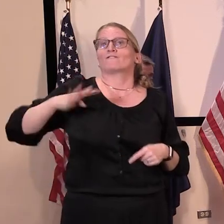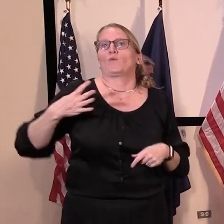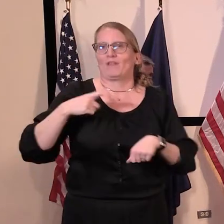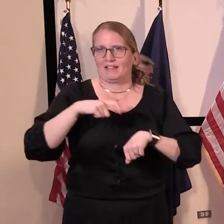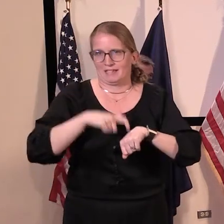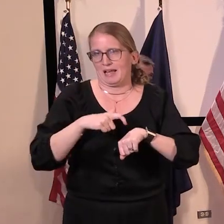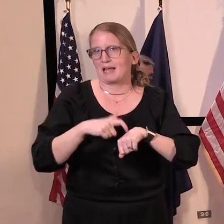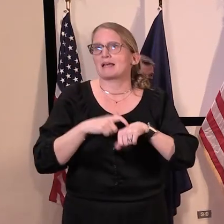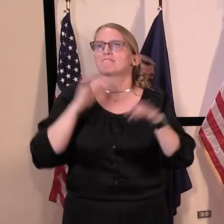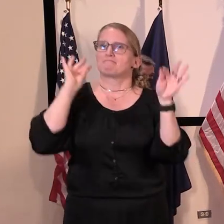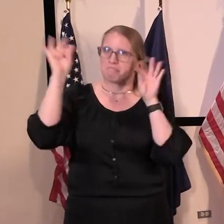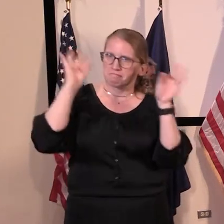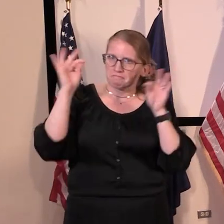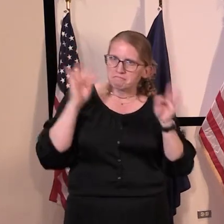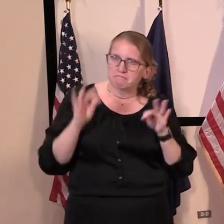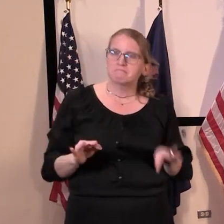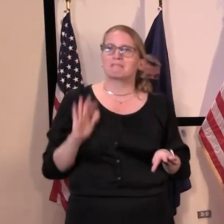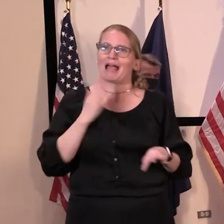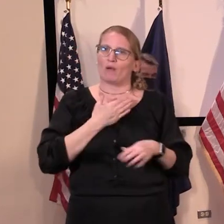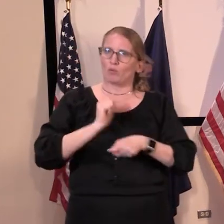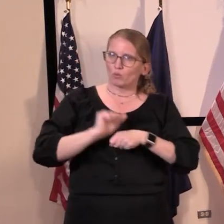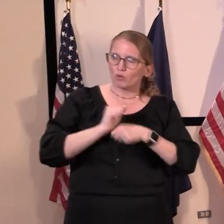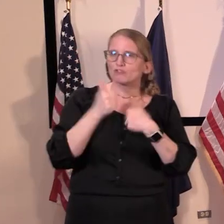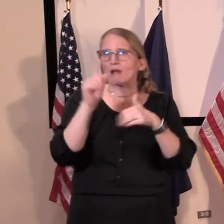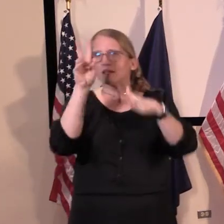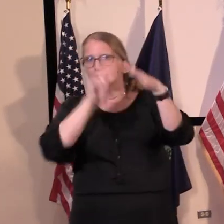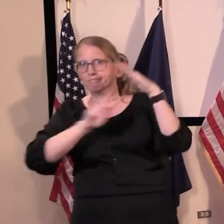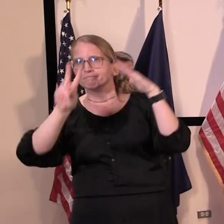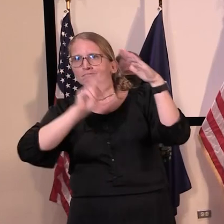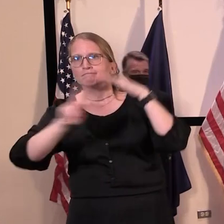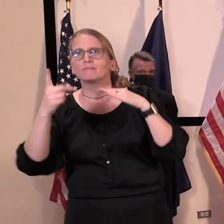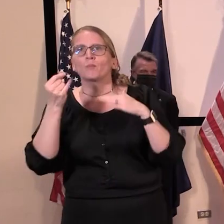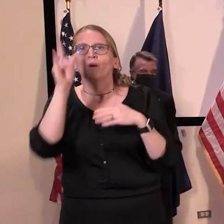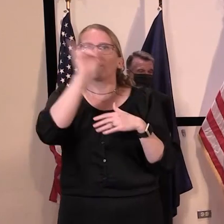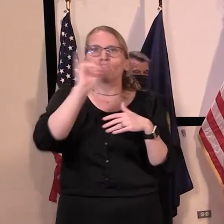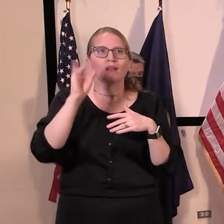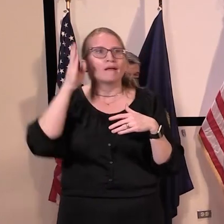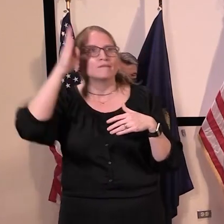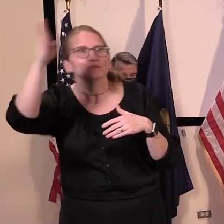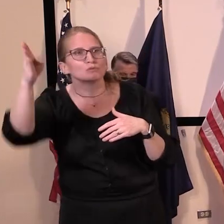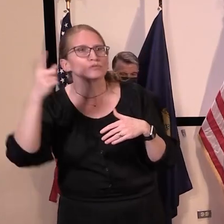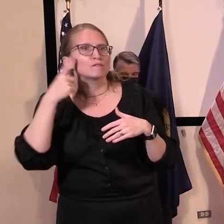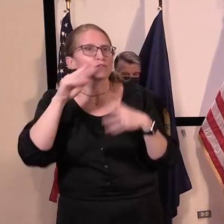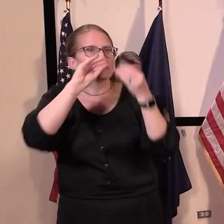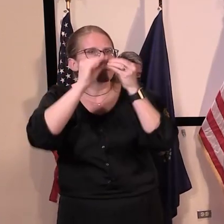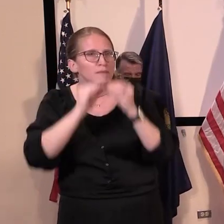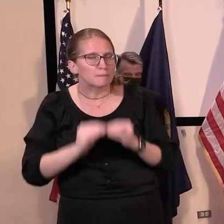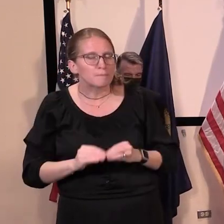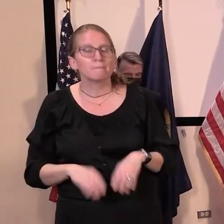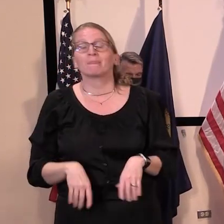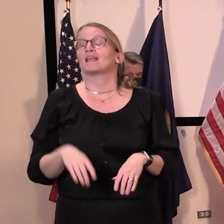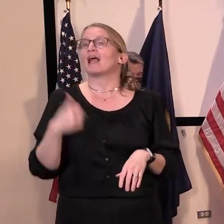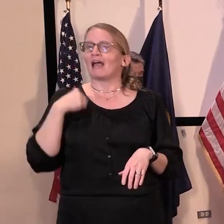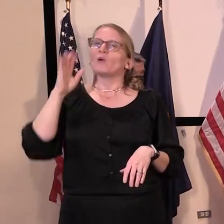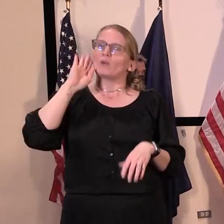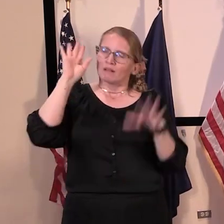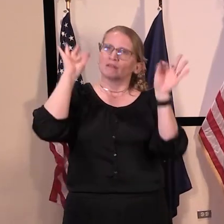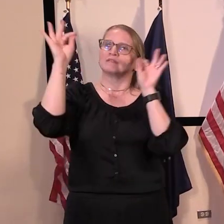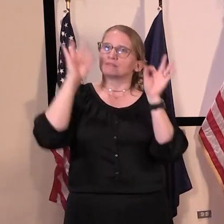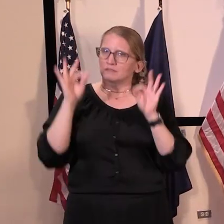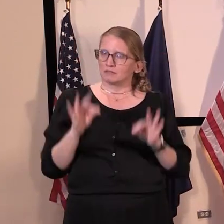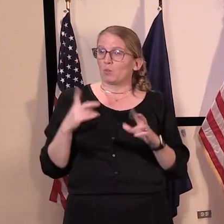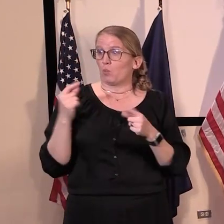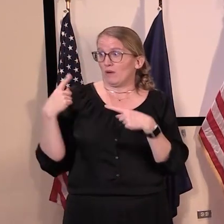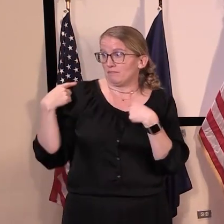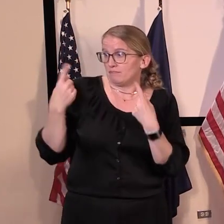on the state's efforts to forecast the progression and impact of coronavirus in Vermont. As in previous briefings, I will provide an overview of the developments